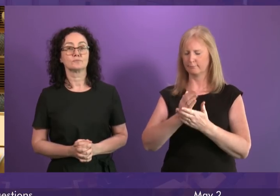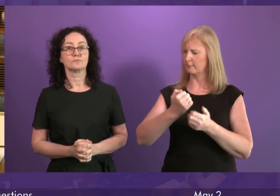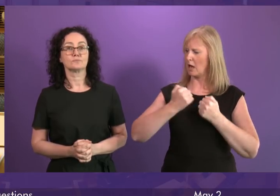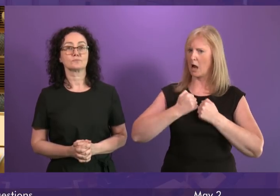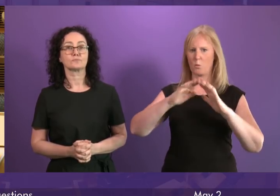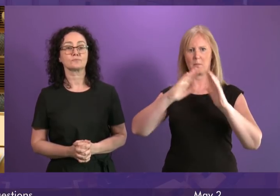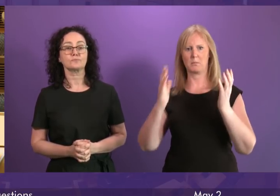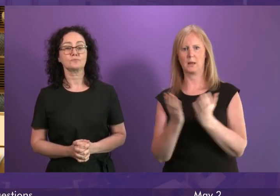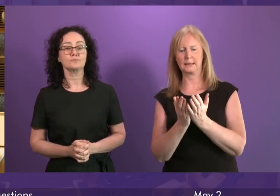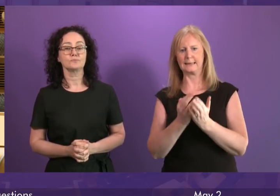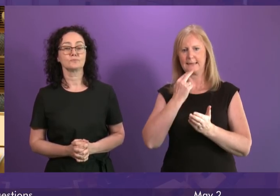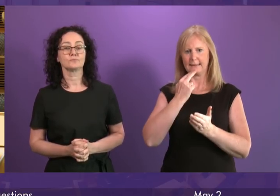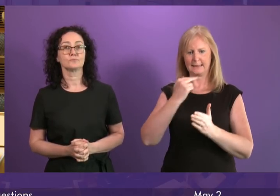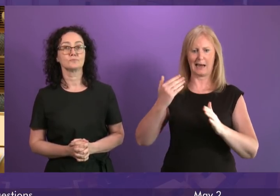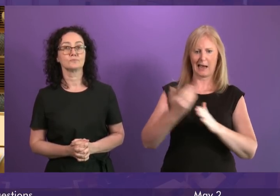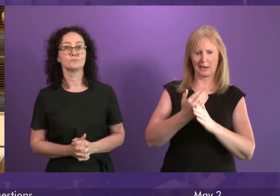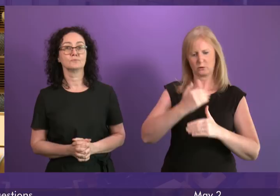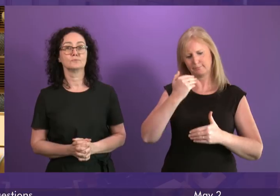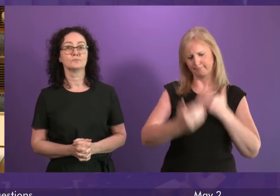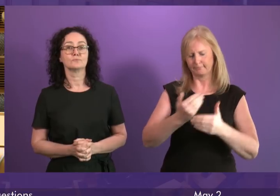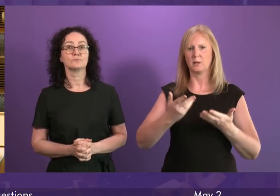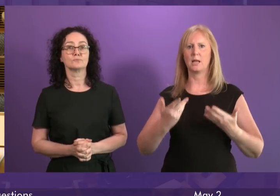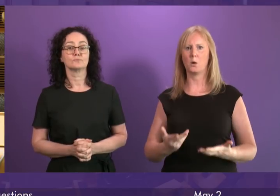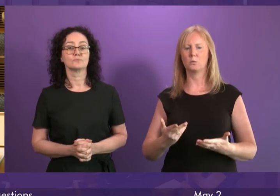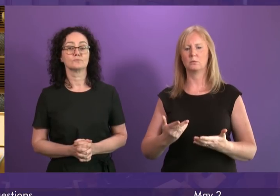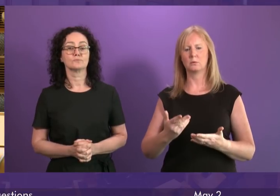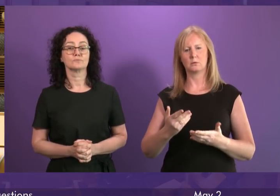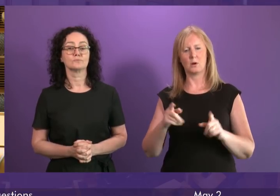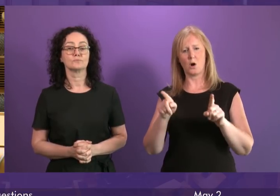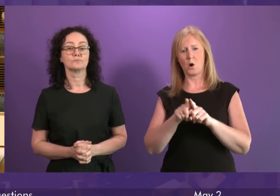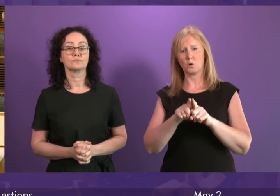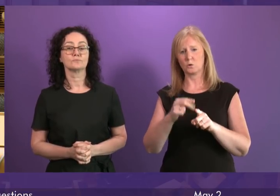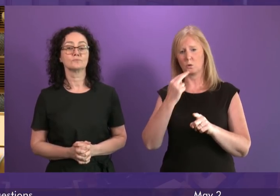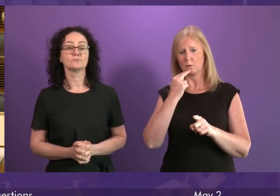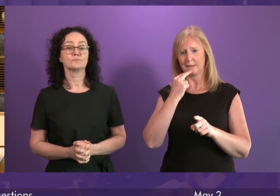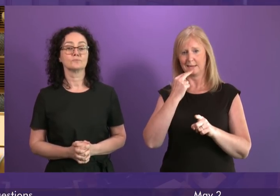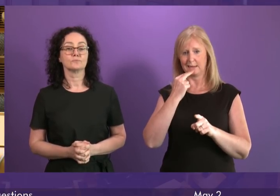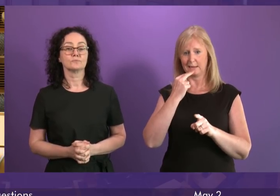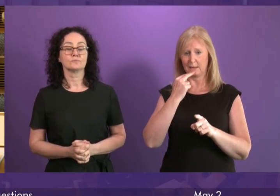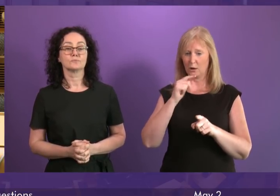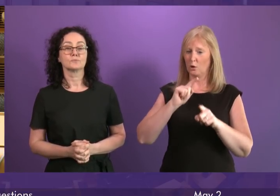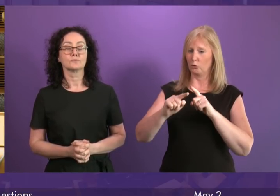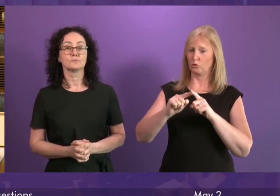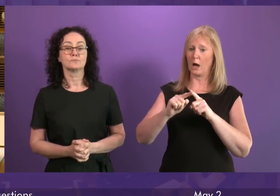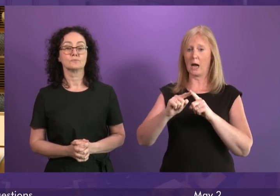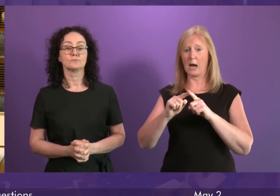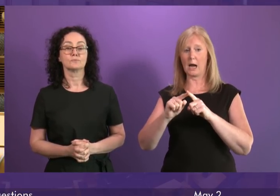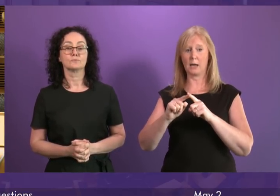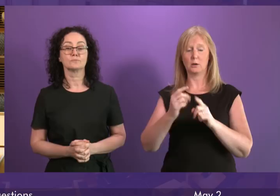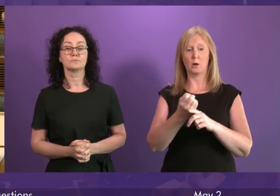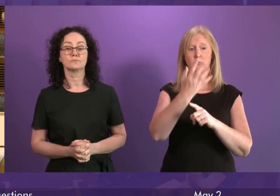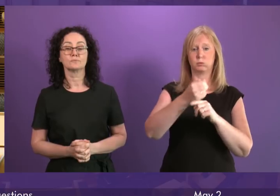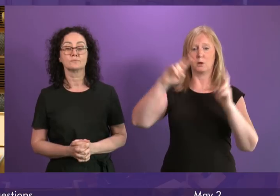emergency action now. But we also need to ensure that the transition to a net zero greenhouse gas economy